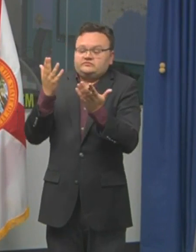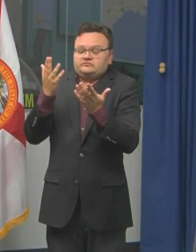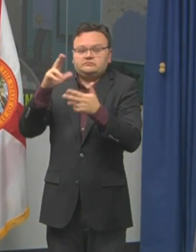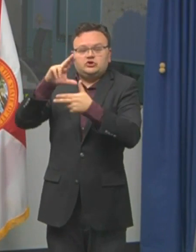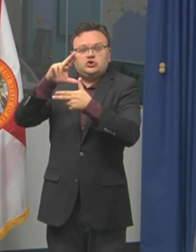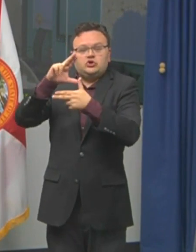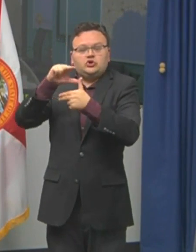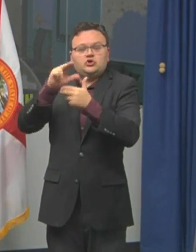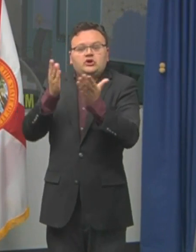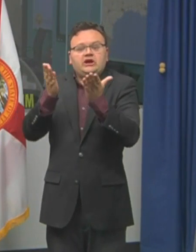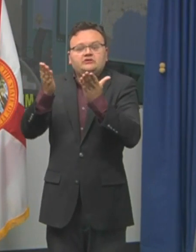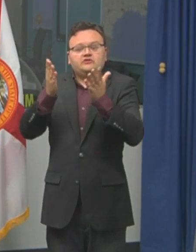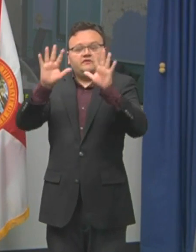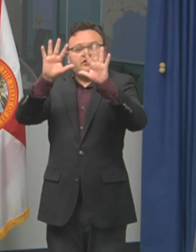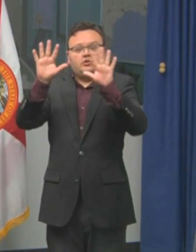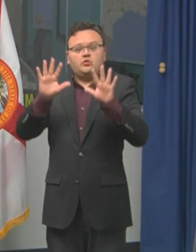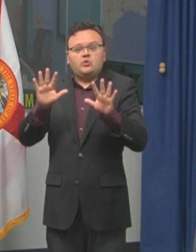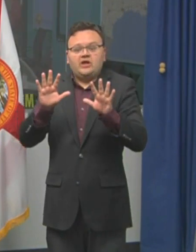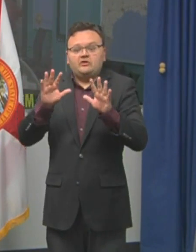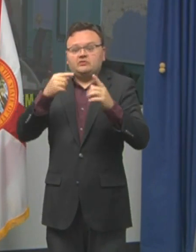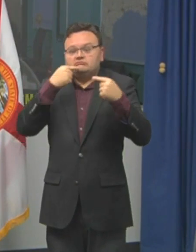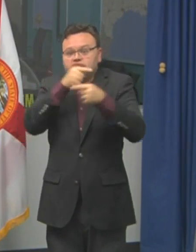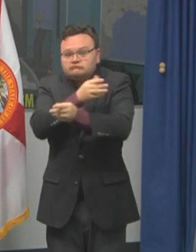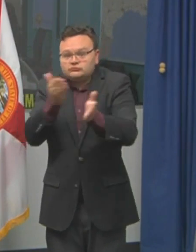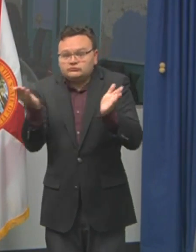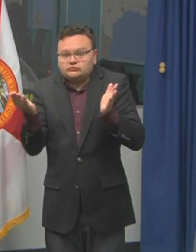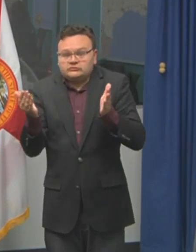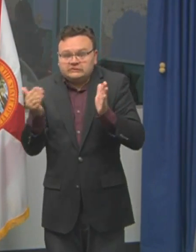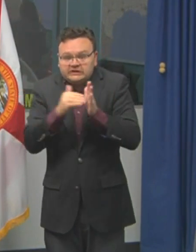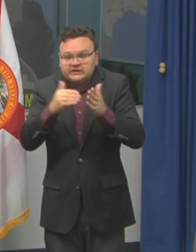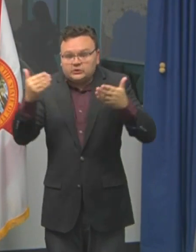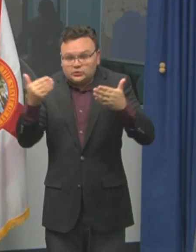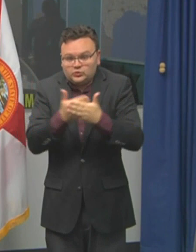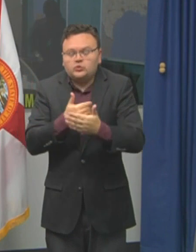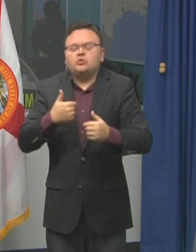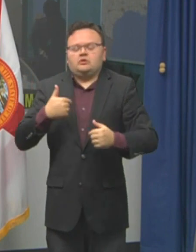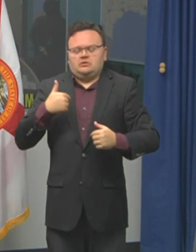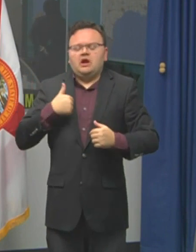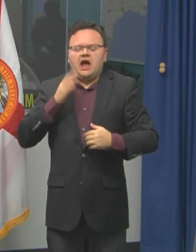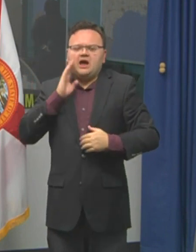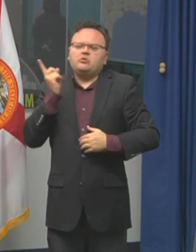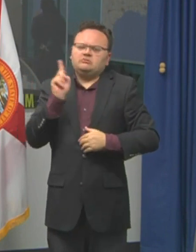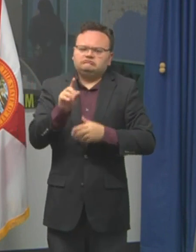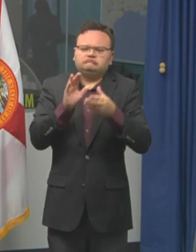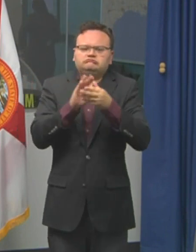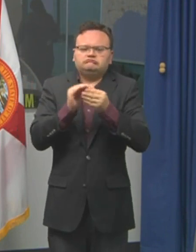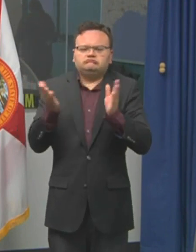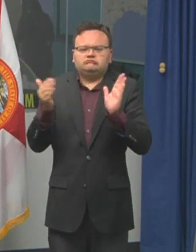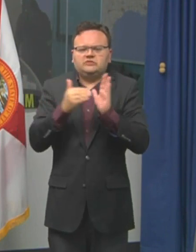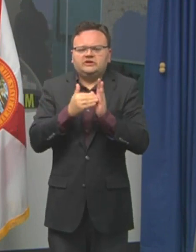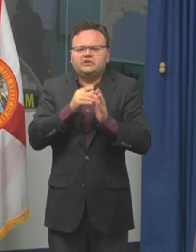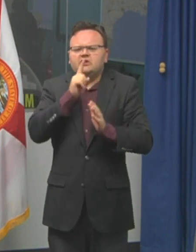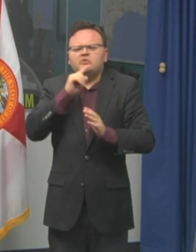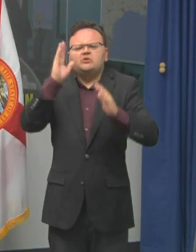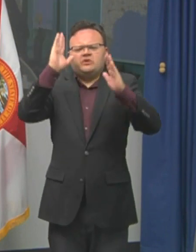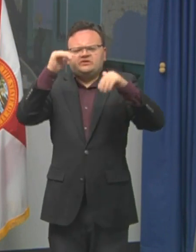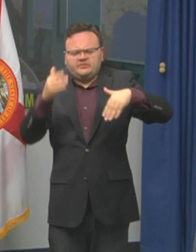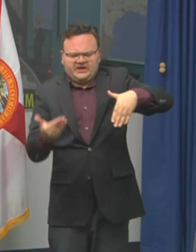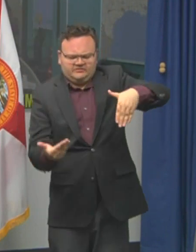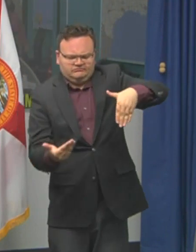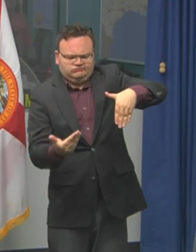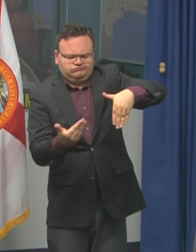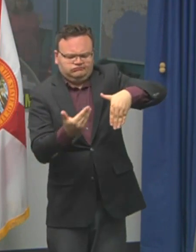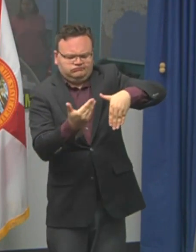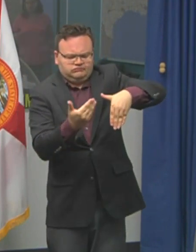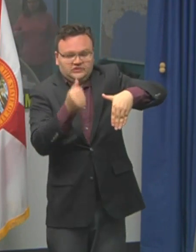We don't anticipate any major changes being made. But I do think and again, the impacts are going to be far to the east of